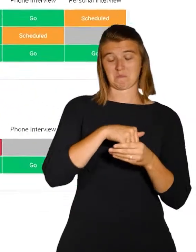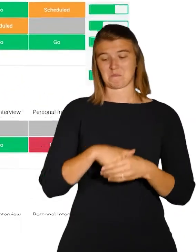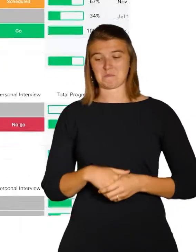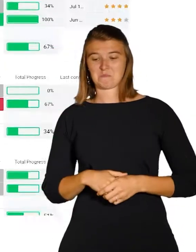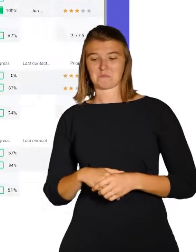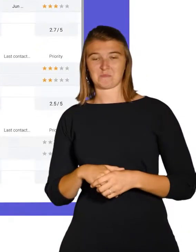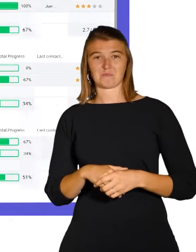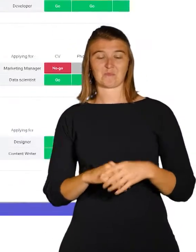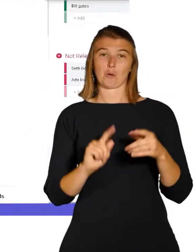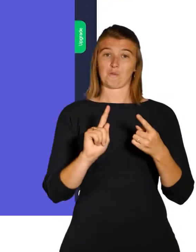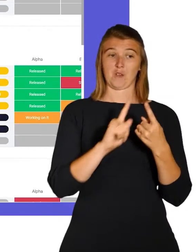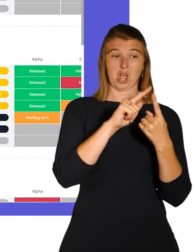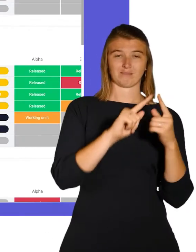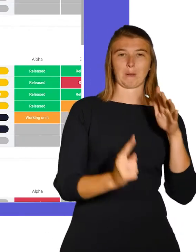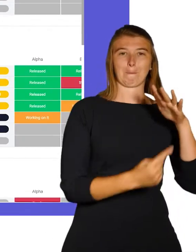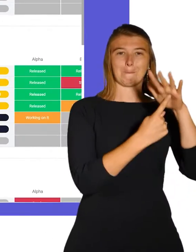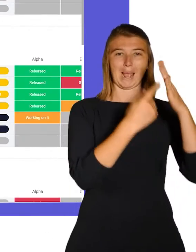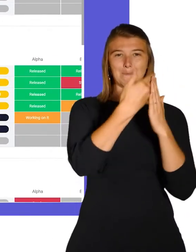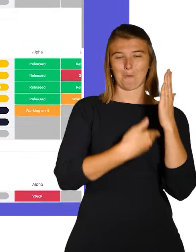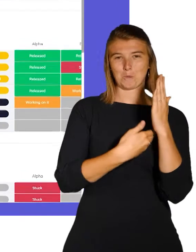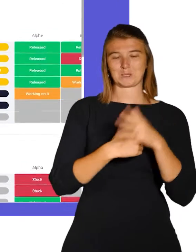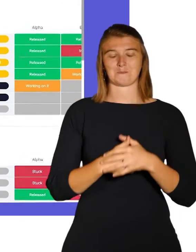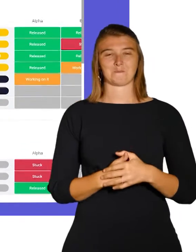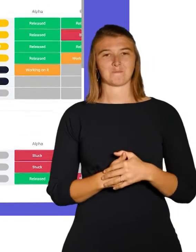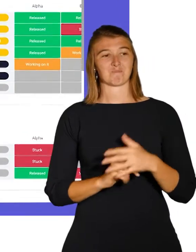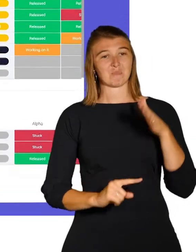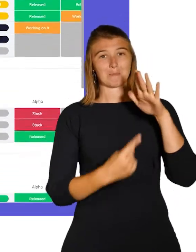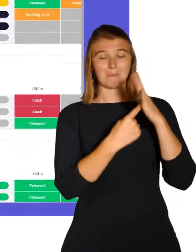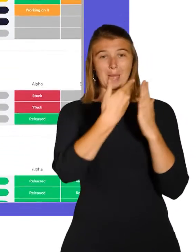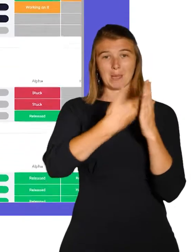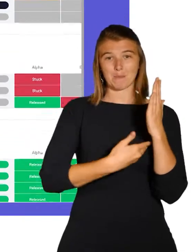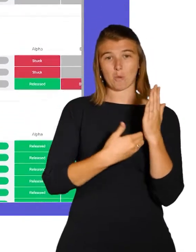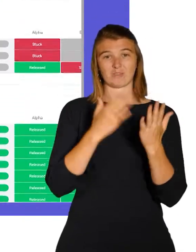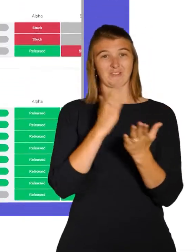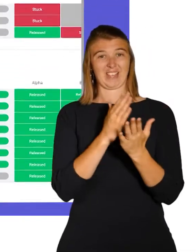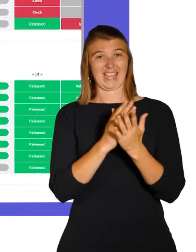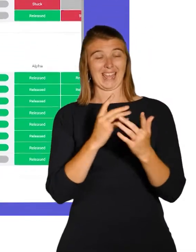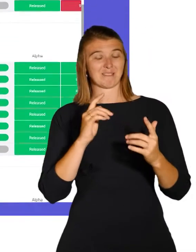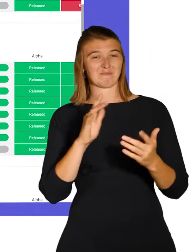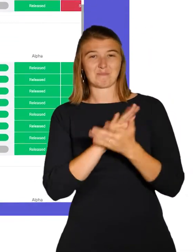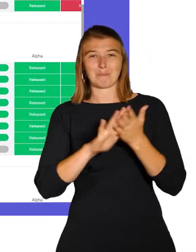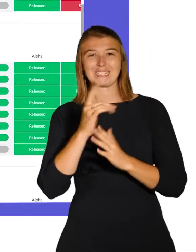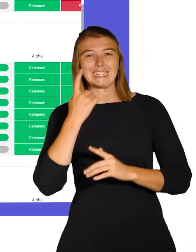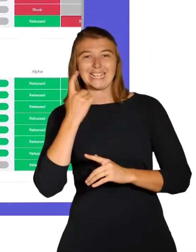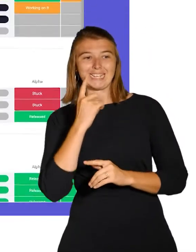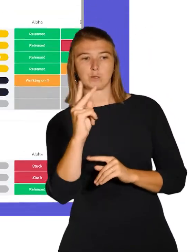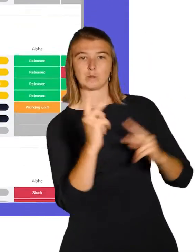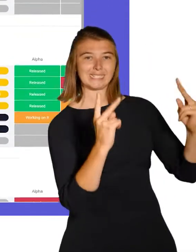First up, we have main boards. With main boards, the name of the game is transparency. Whether you're an admin,